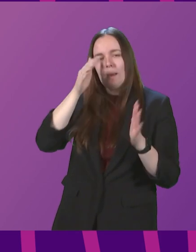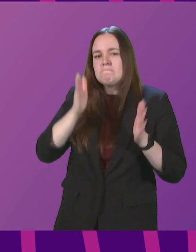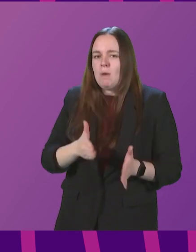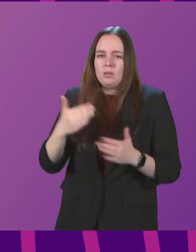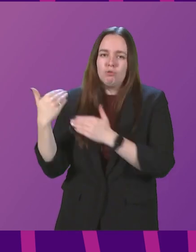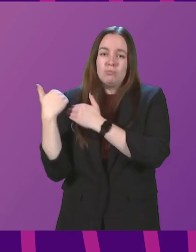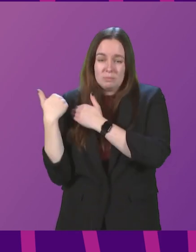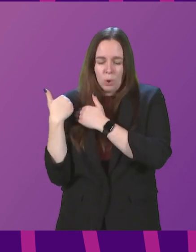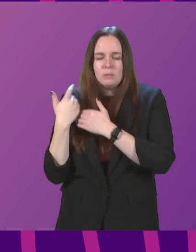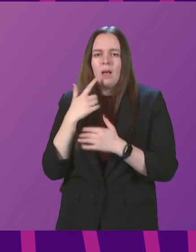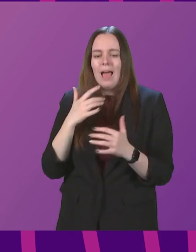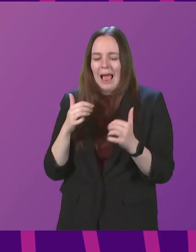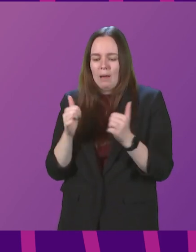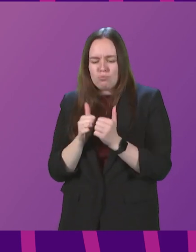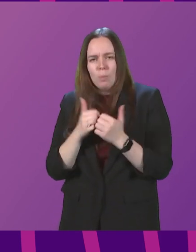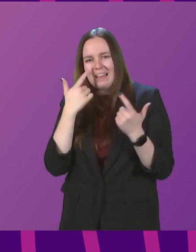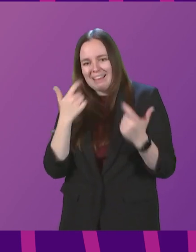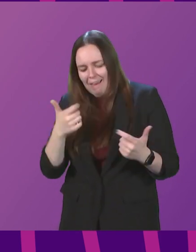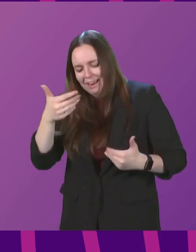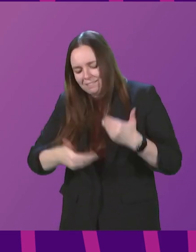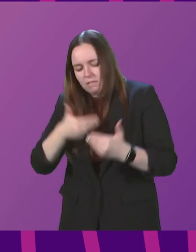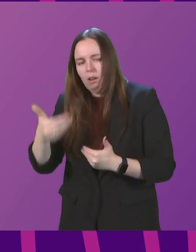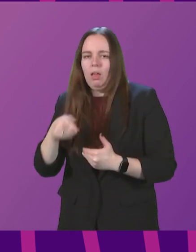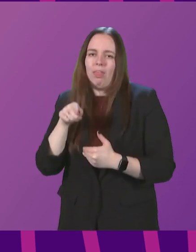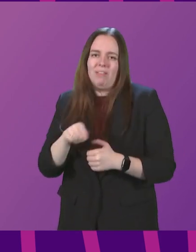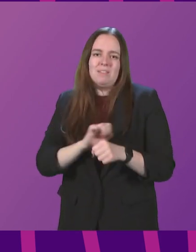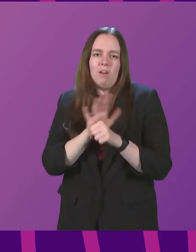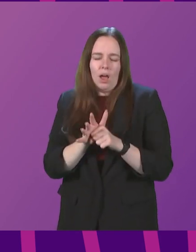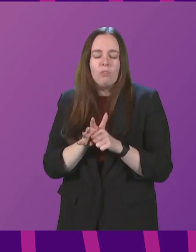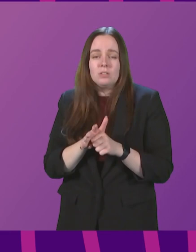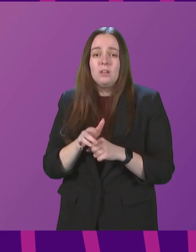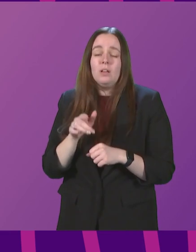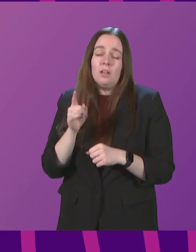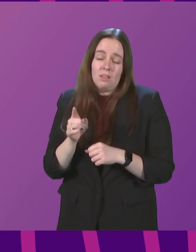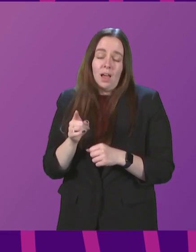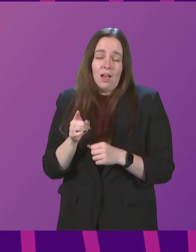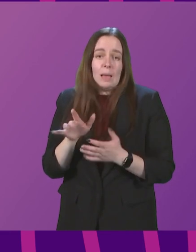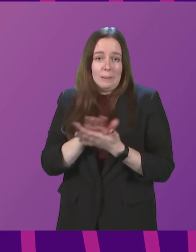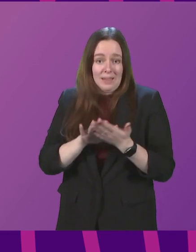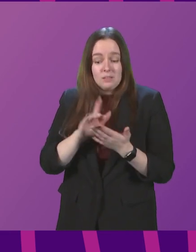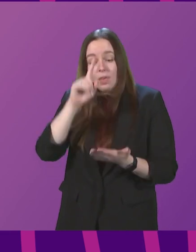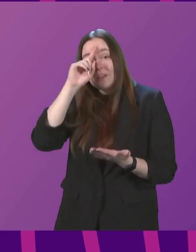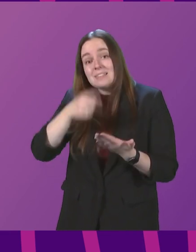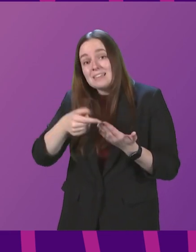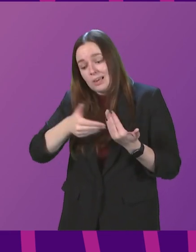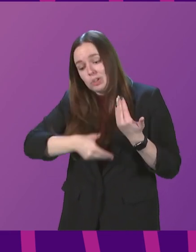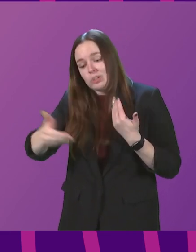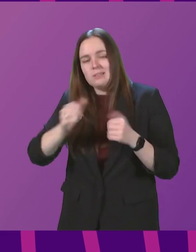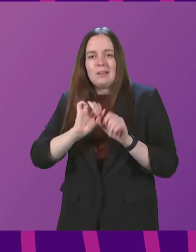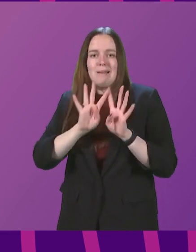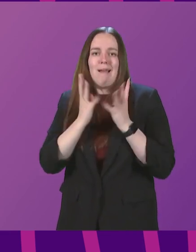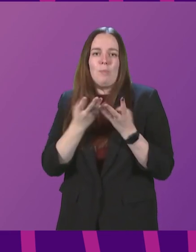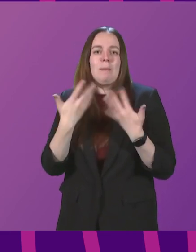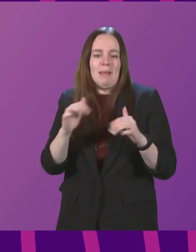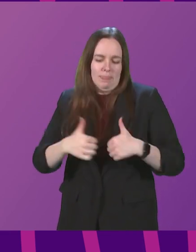and appropriately cautious in the face of this virus. And that is the context, then, for the decisions that Cabinet reached